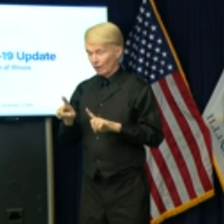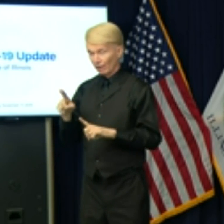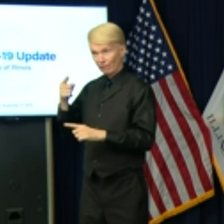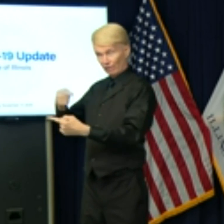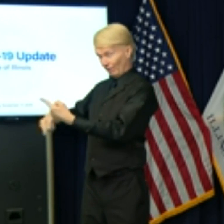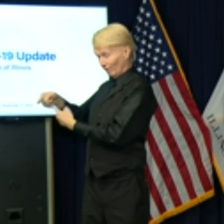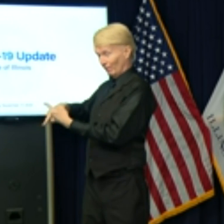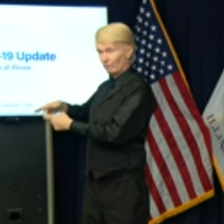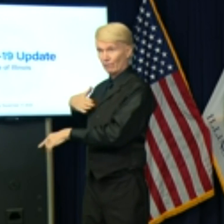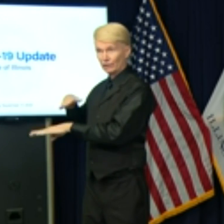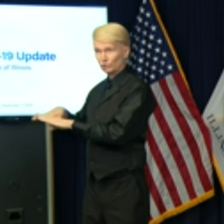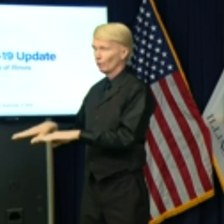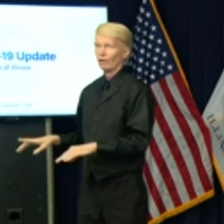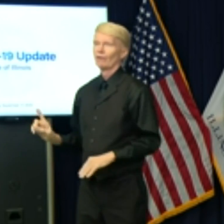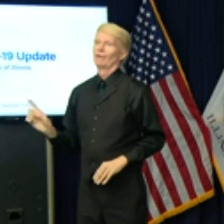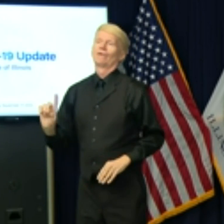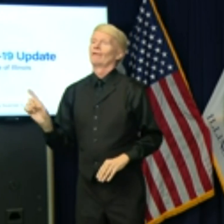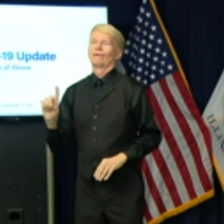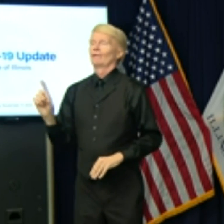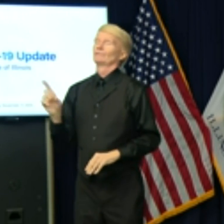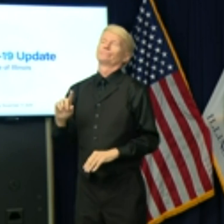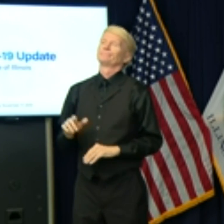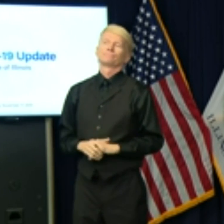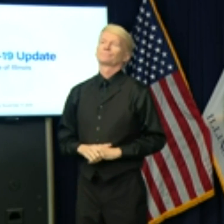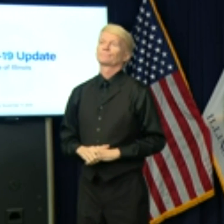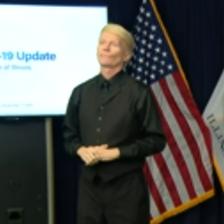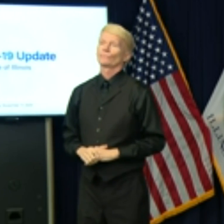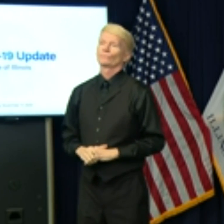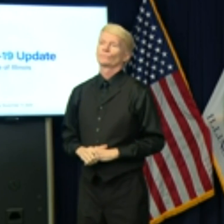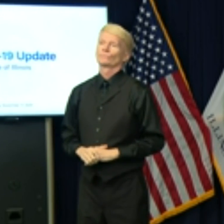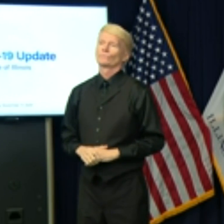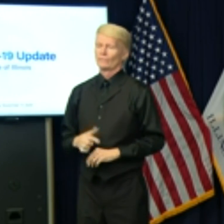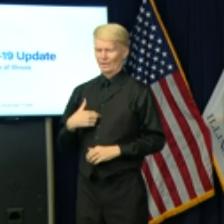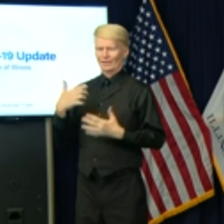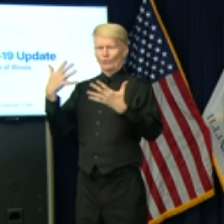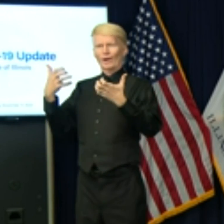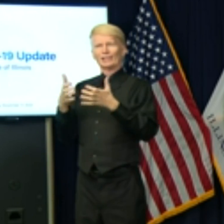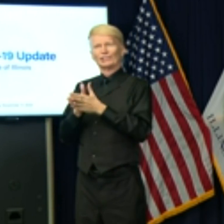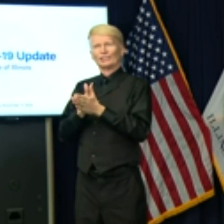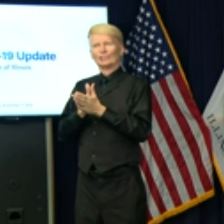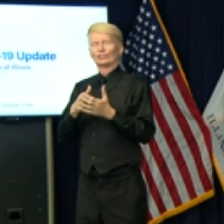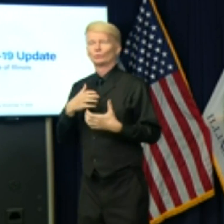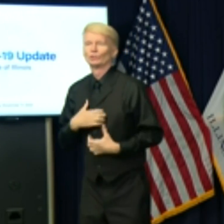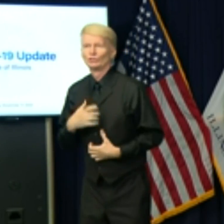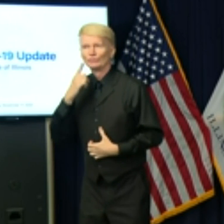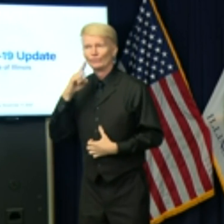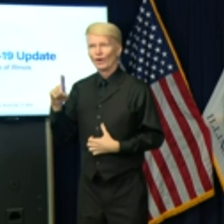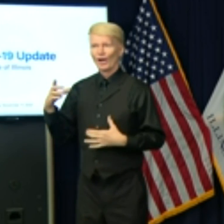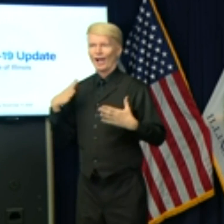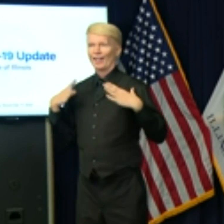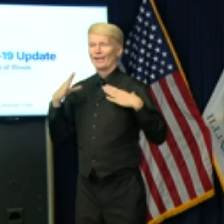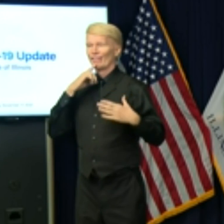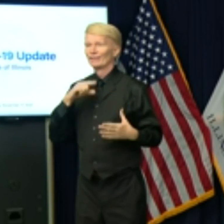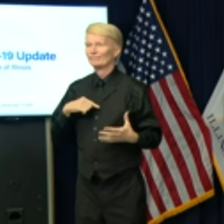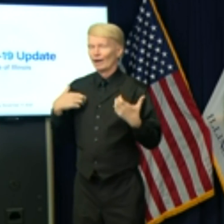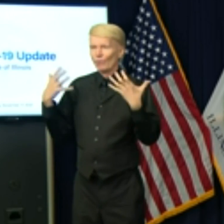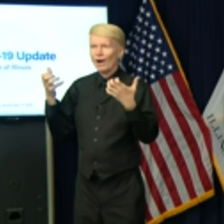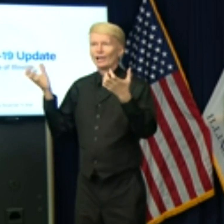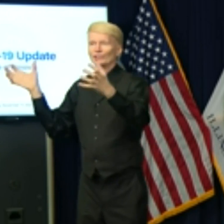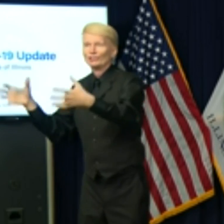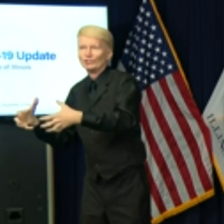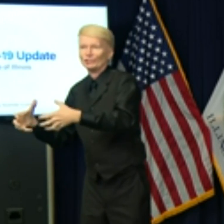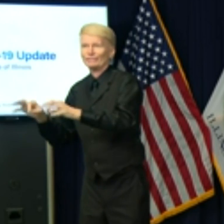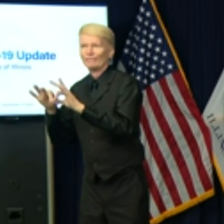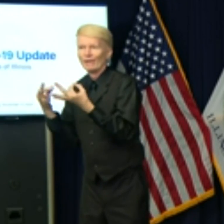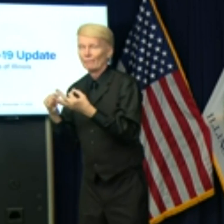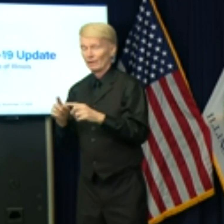attack. Just like all of you, I want to be with my family for the holidays. And just like all of you, because